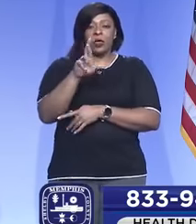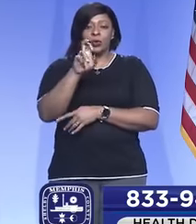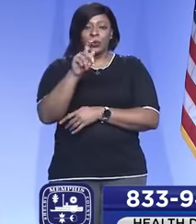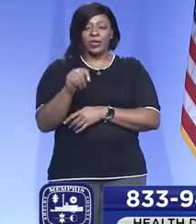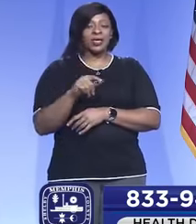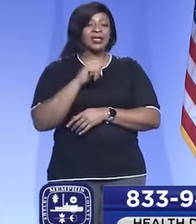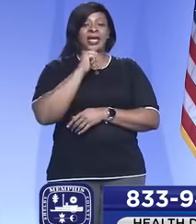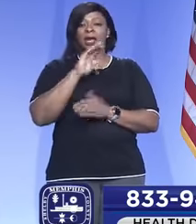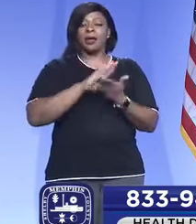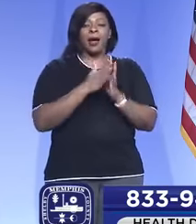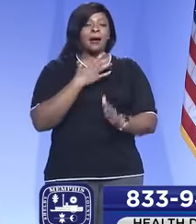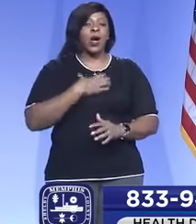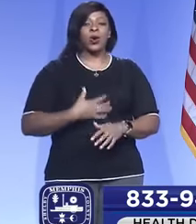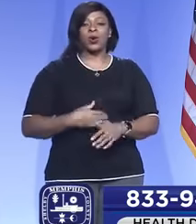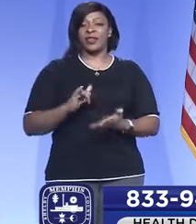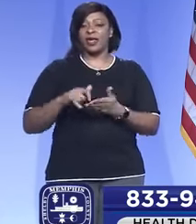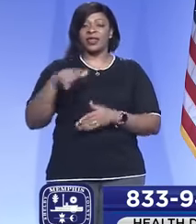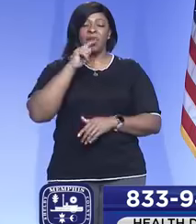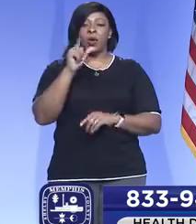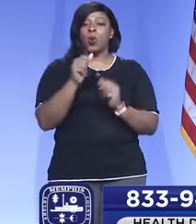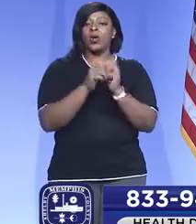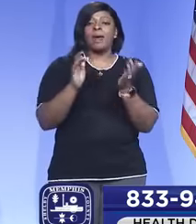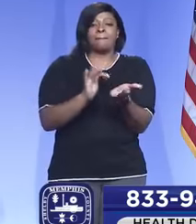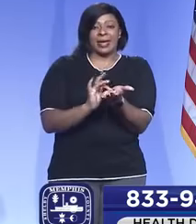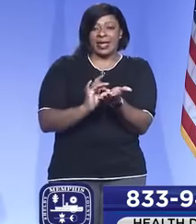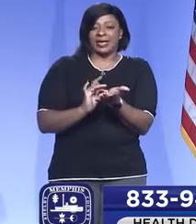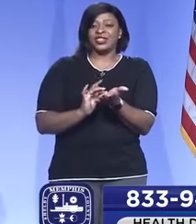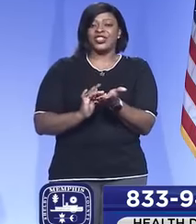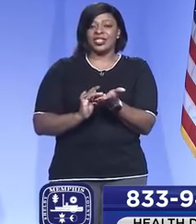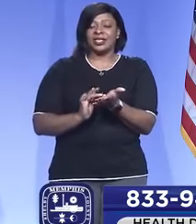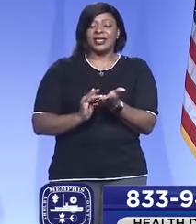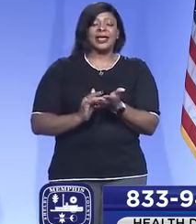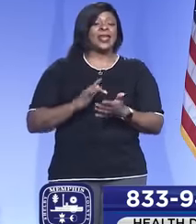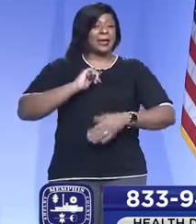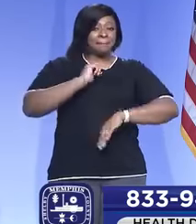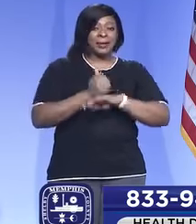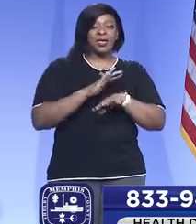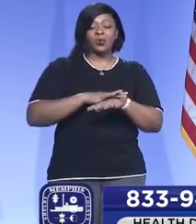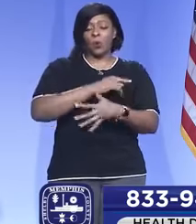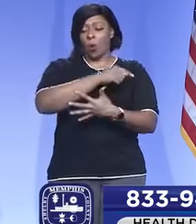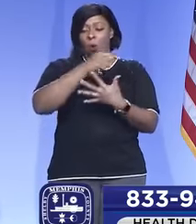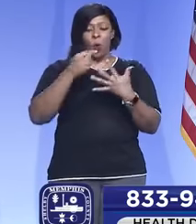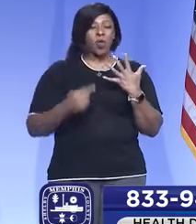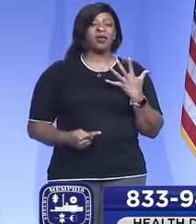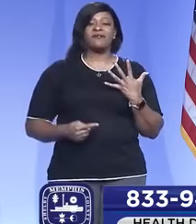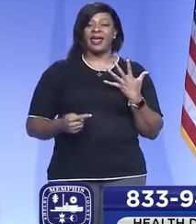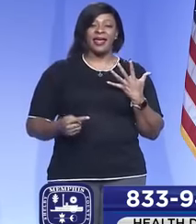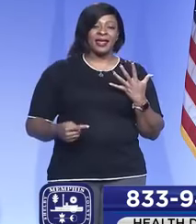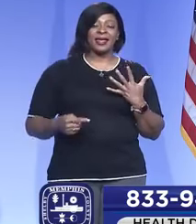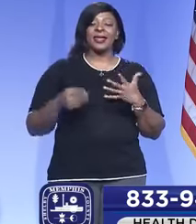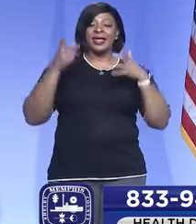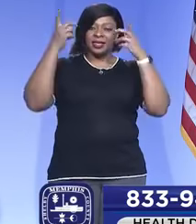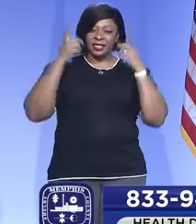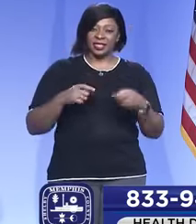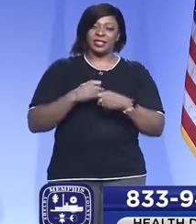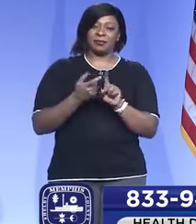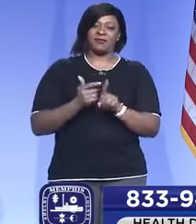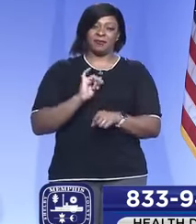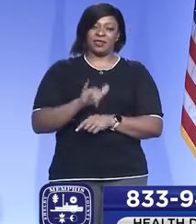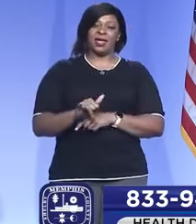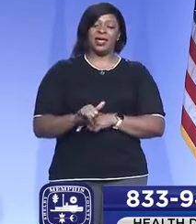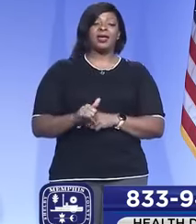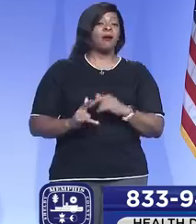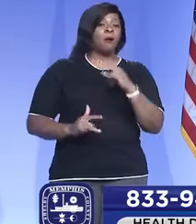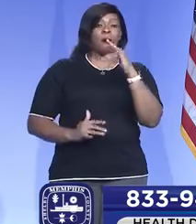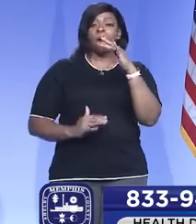that they don't go hungry, that they don't go without medications? And then, based on all of that, a decision is made. Then,